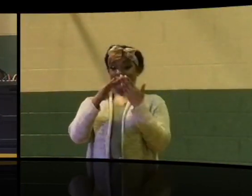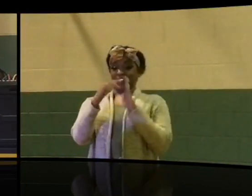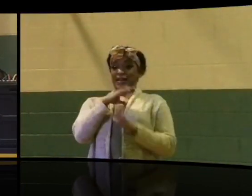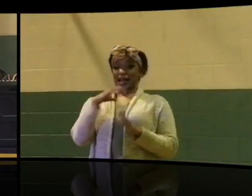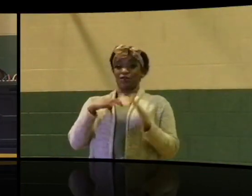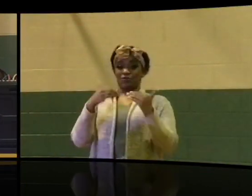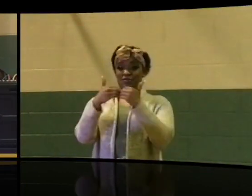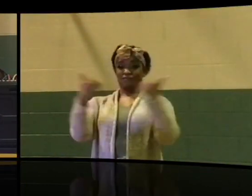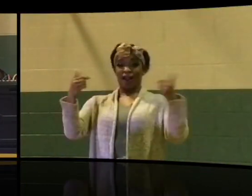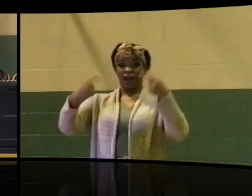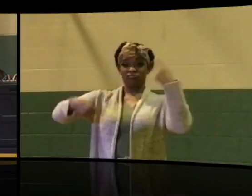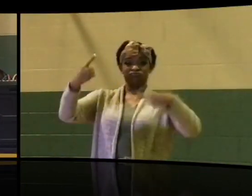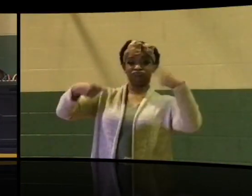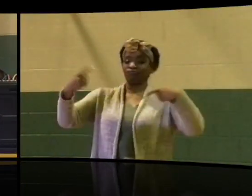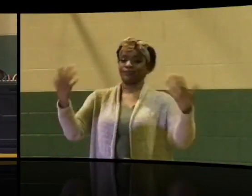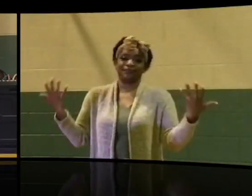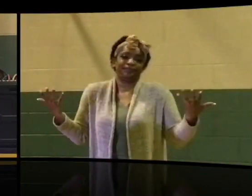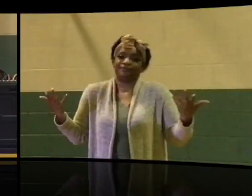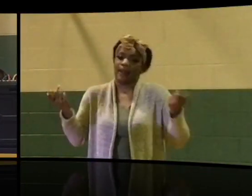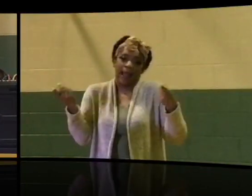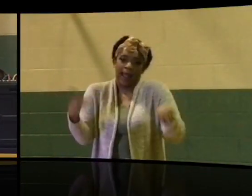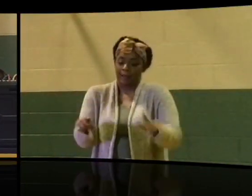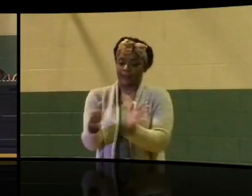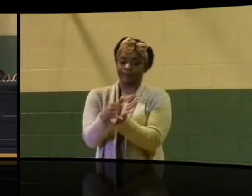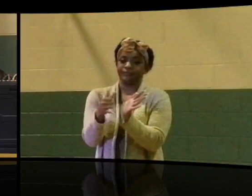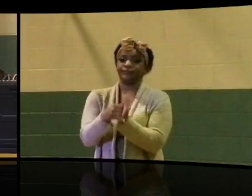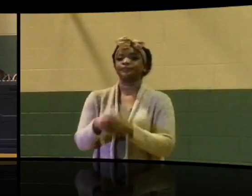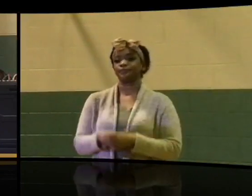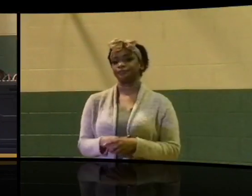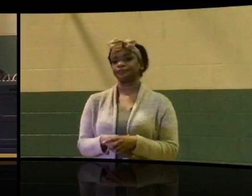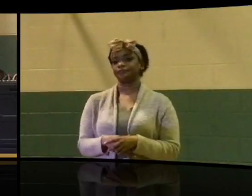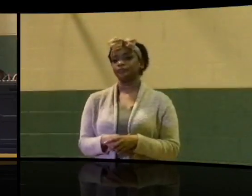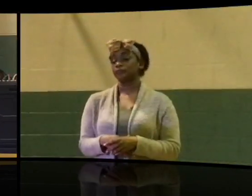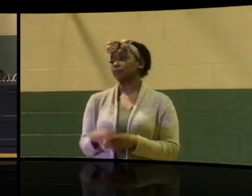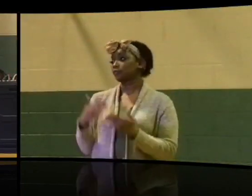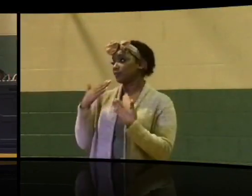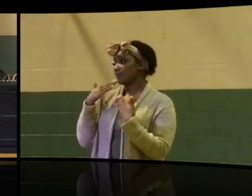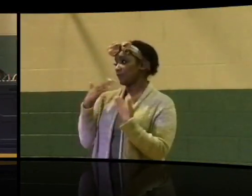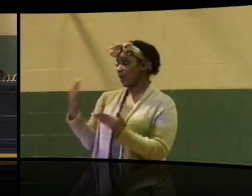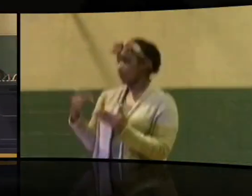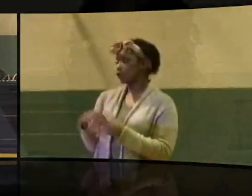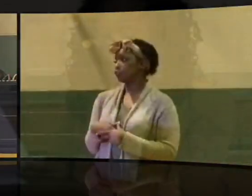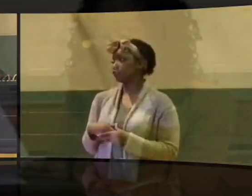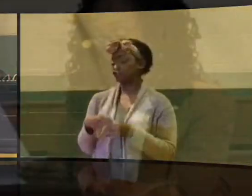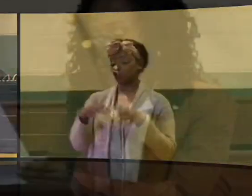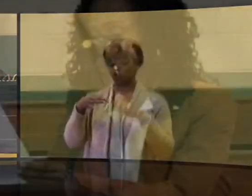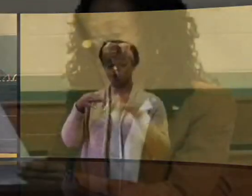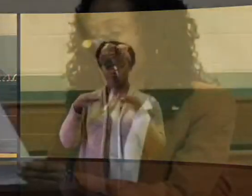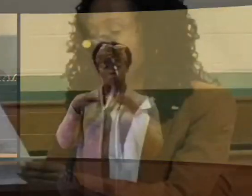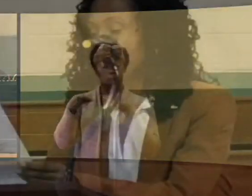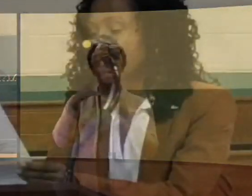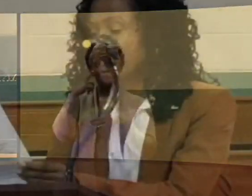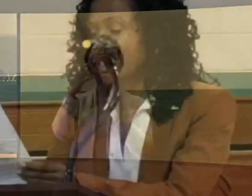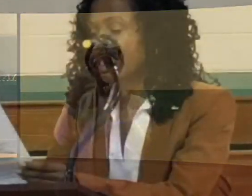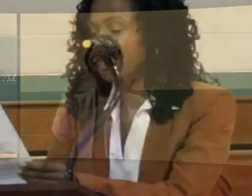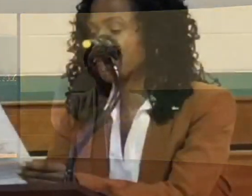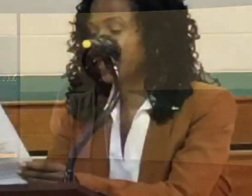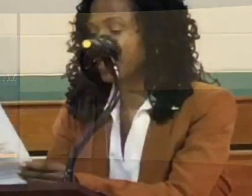happen. Okay. Thank you. Describe for the audience, in layman's terms, the city of